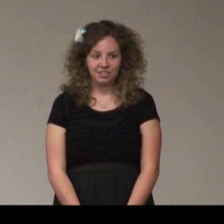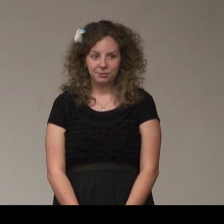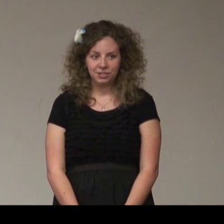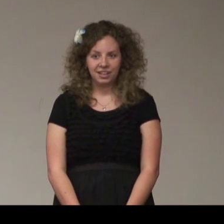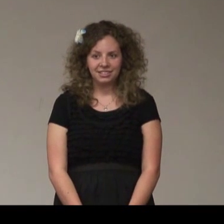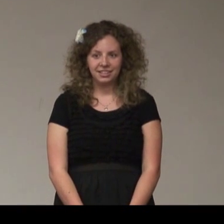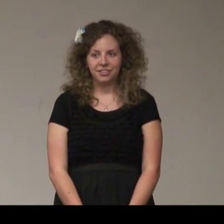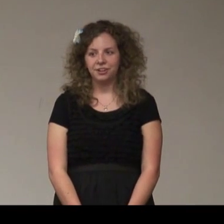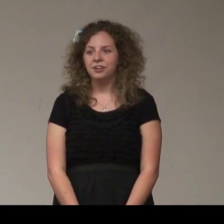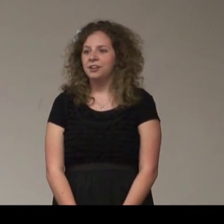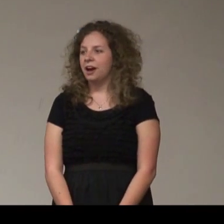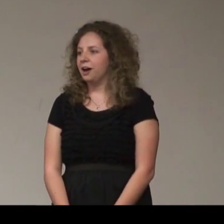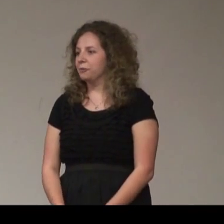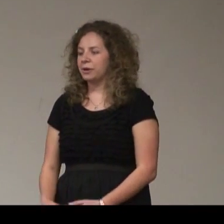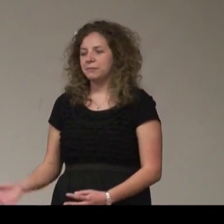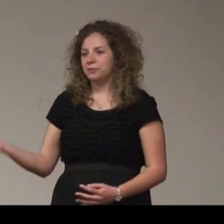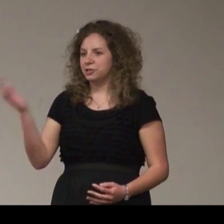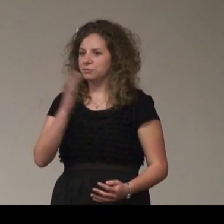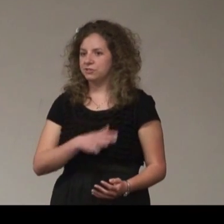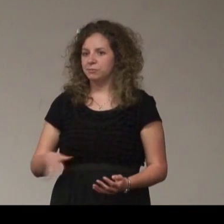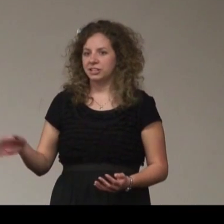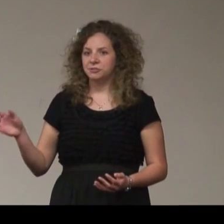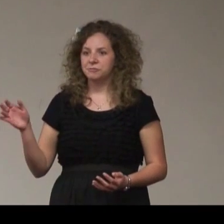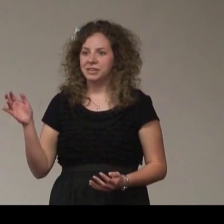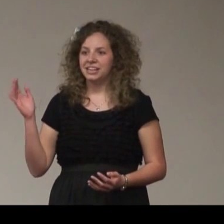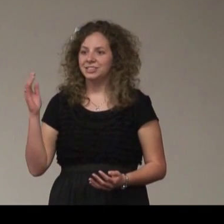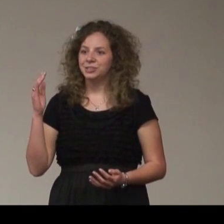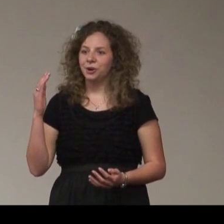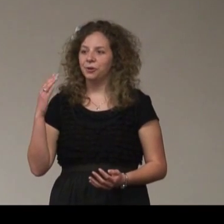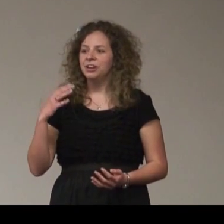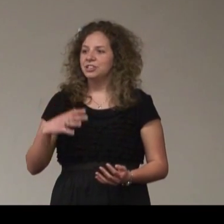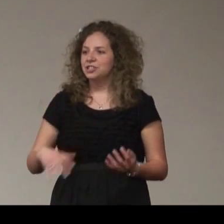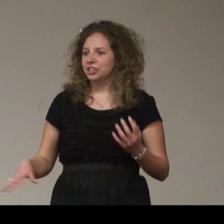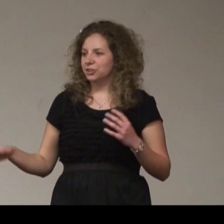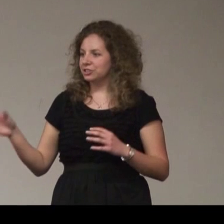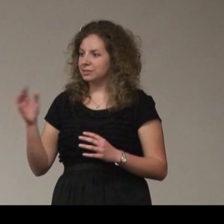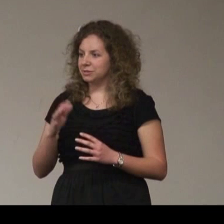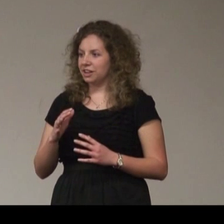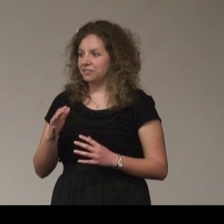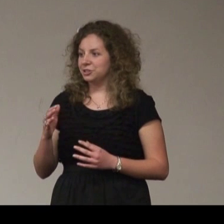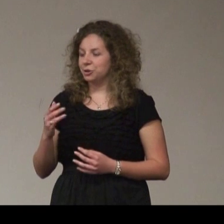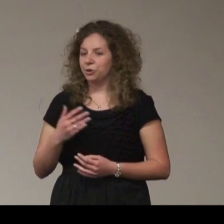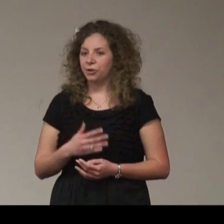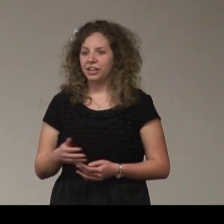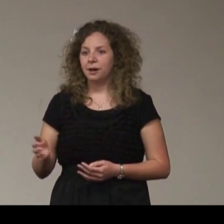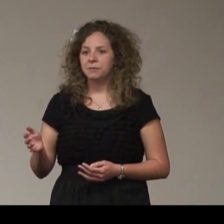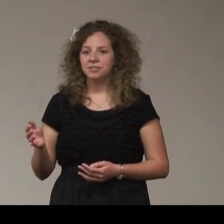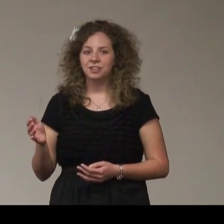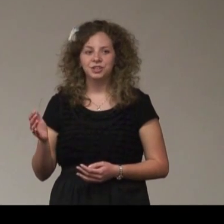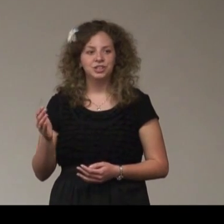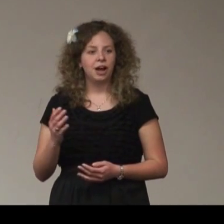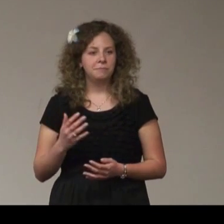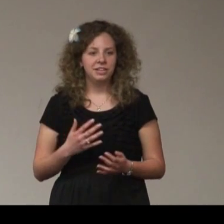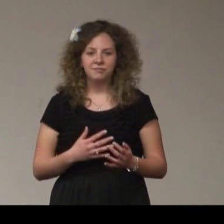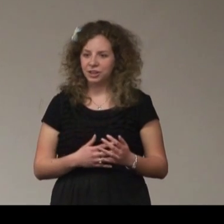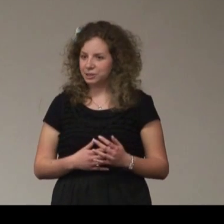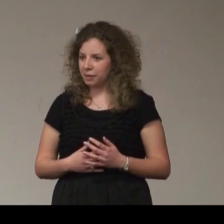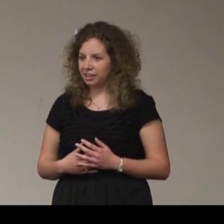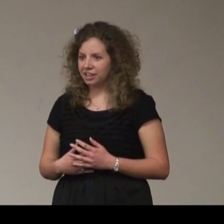sign language class together way before she was even pregnant with me. And so she had learned some stuff. And so growing up, then she taught me fingerspelling.